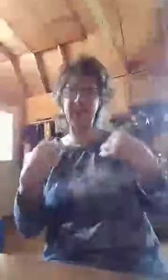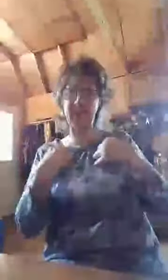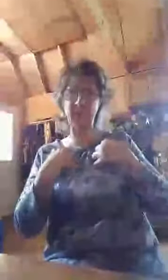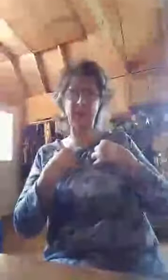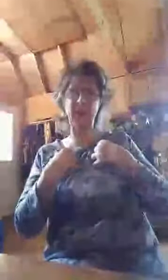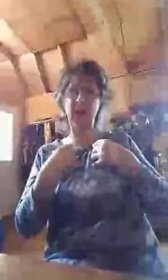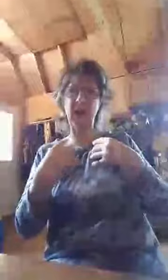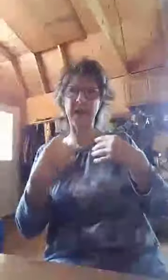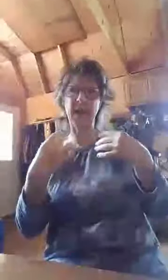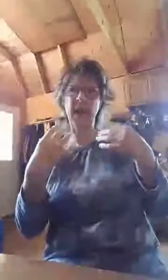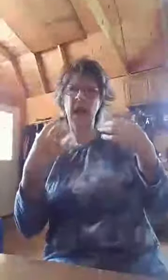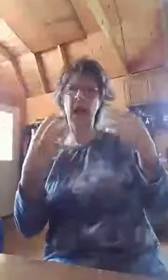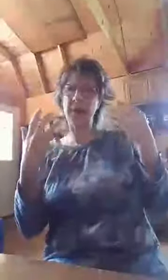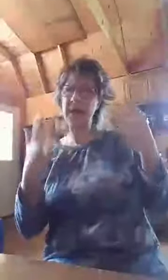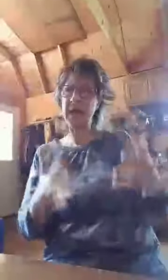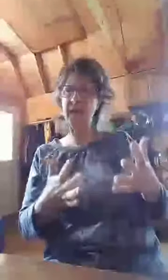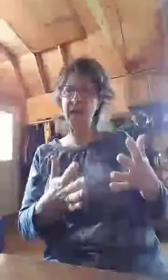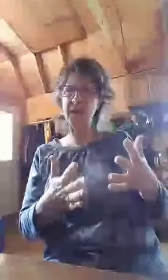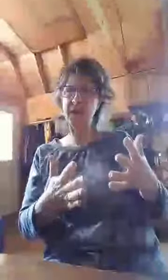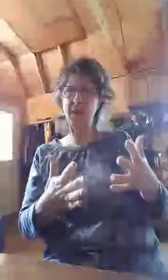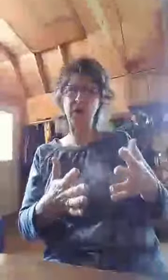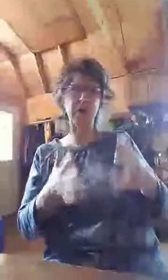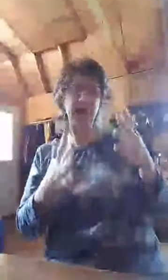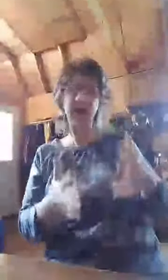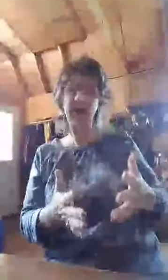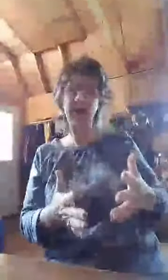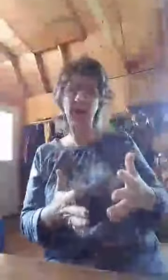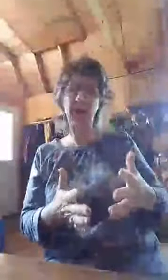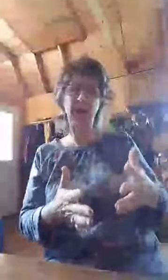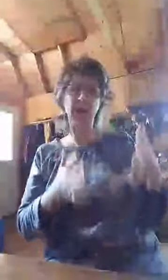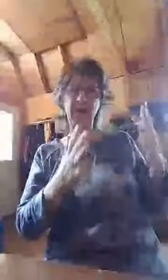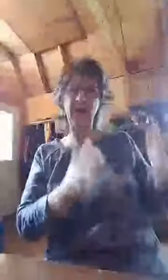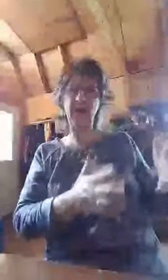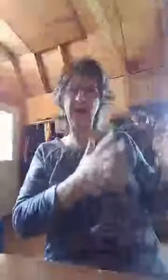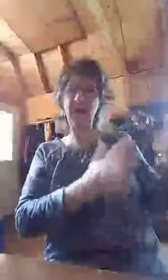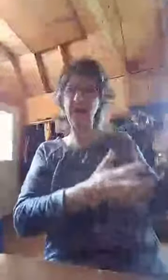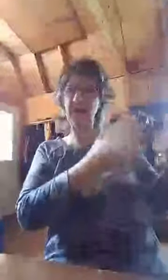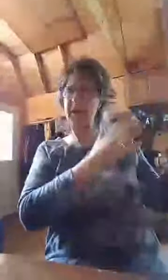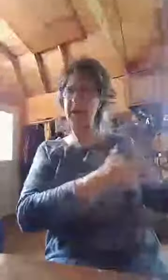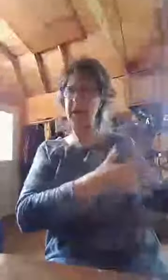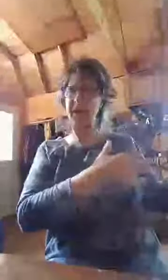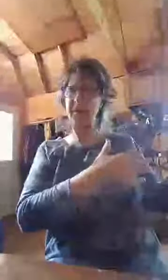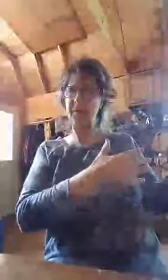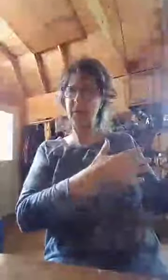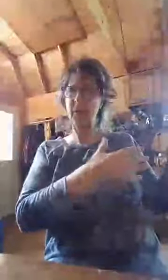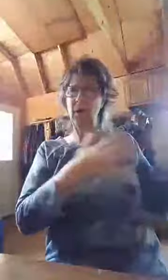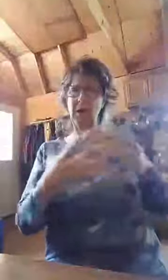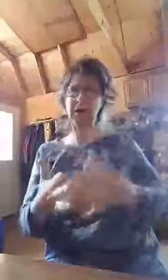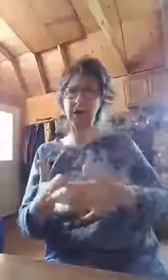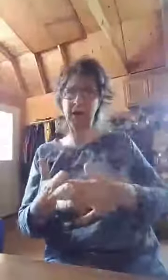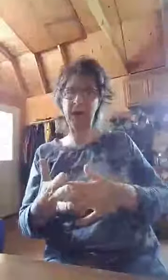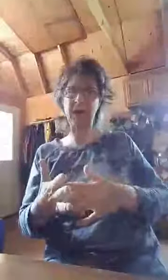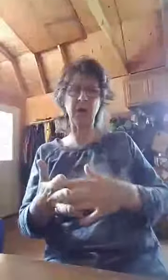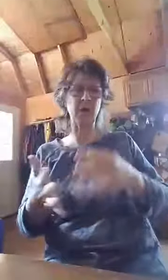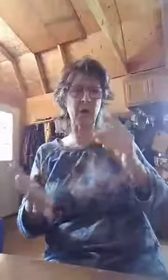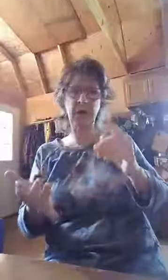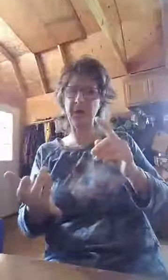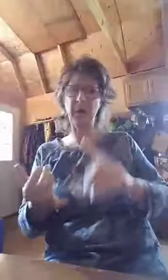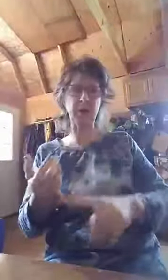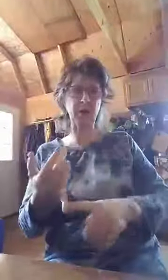I have the mind of Christ, I am 10 times smarter and even smarter than that, than the smartest people in the land, whatever I set my hands to do, work at publishing